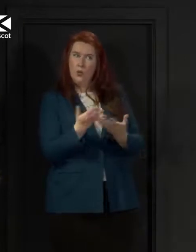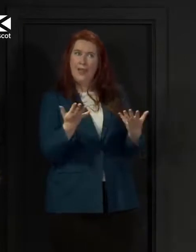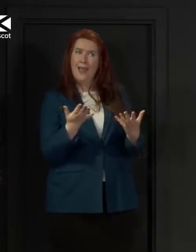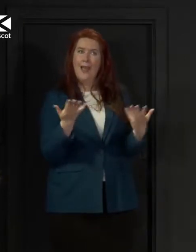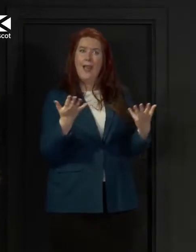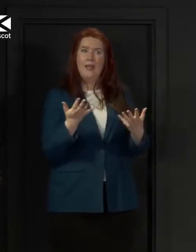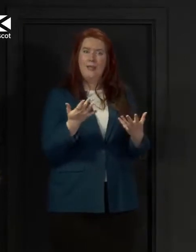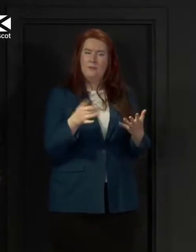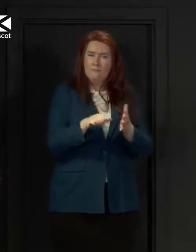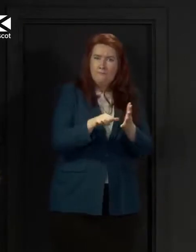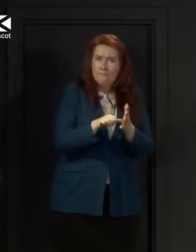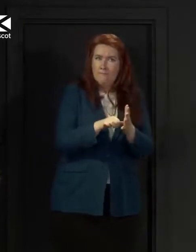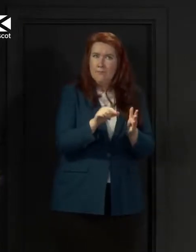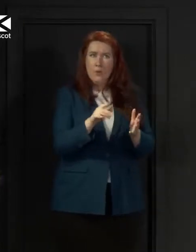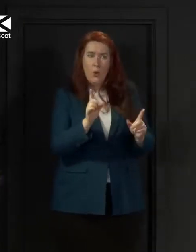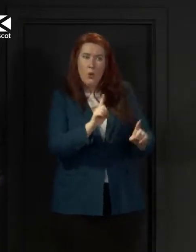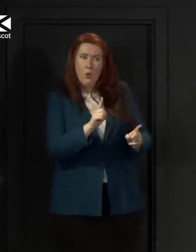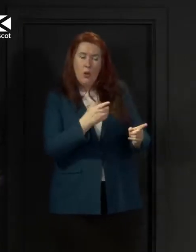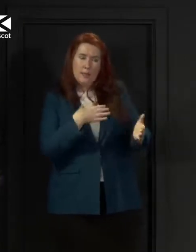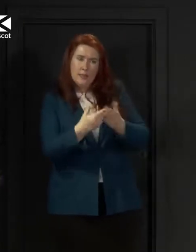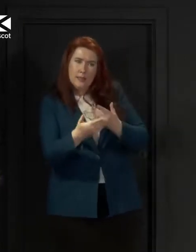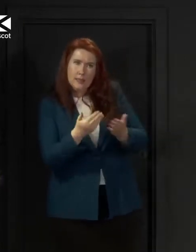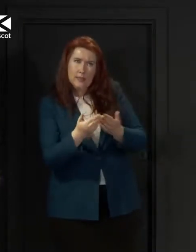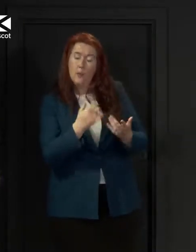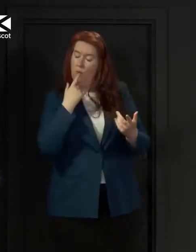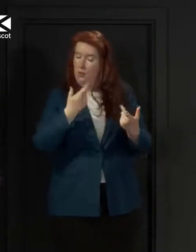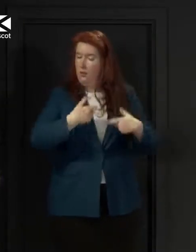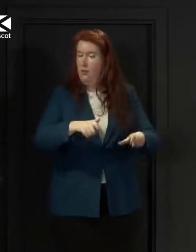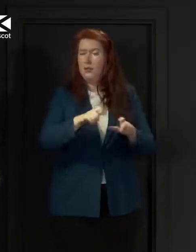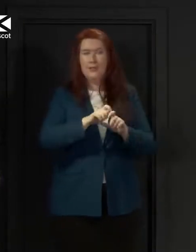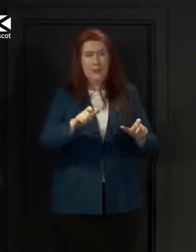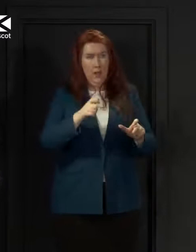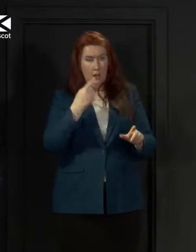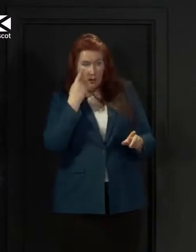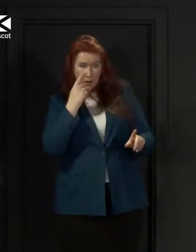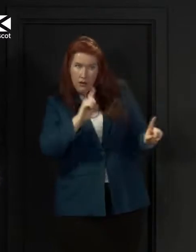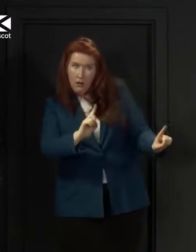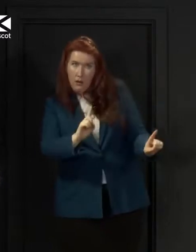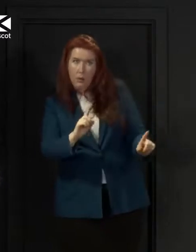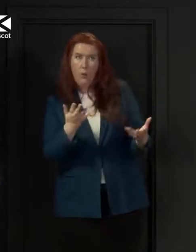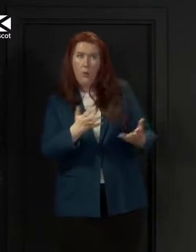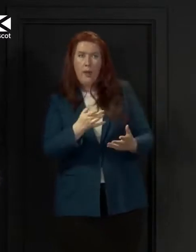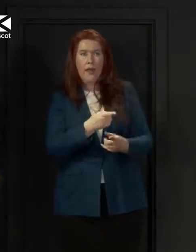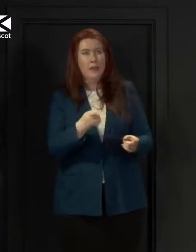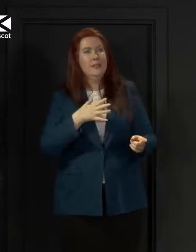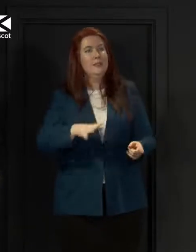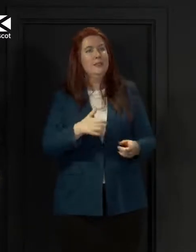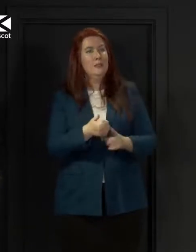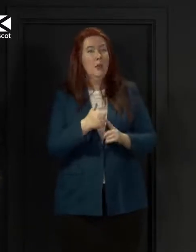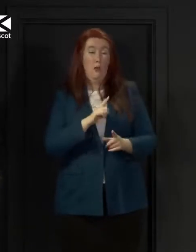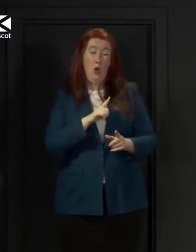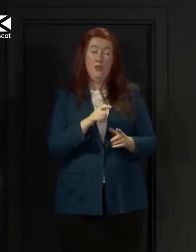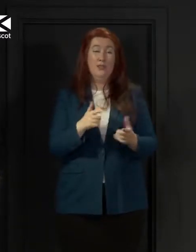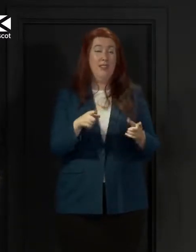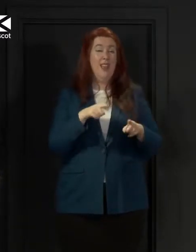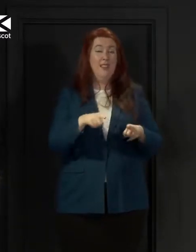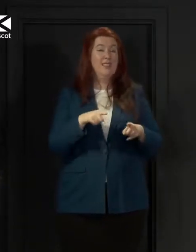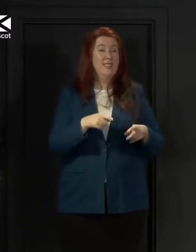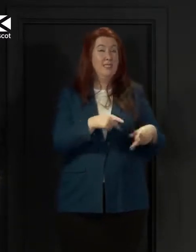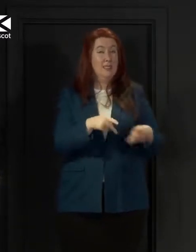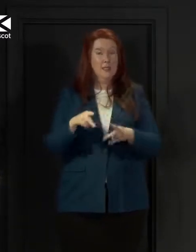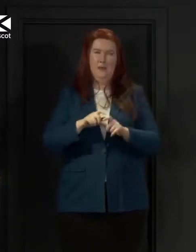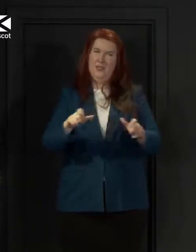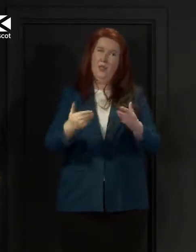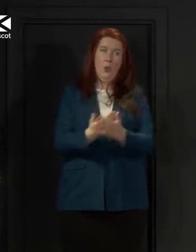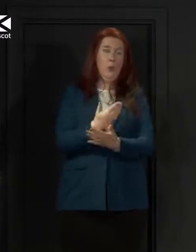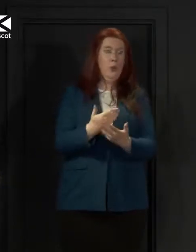are teething issues that might need to be addressed and that will continue all the way through as the system beds in and we make